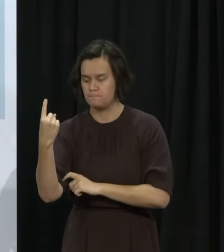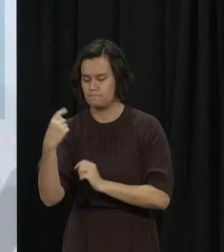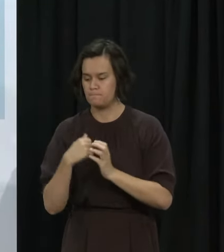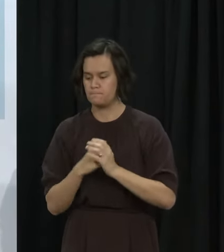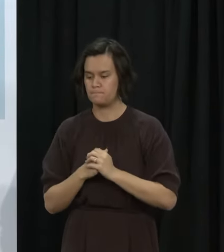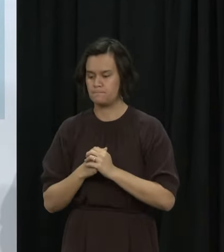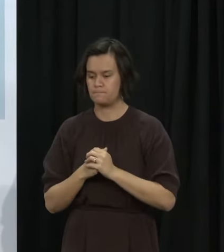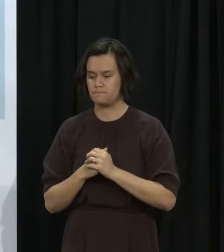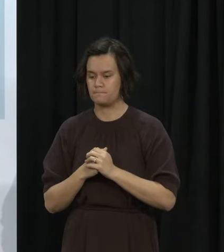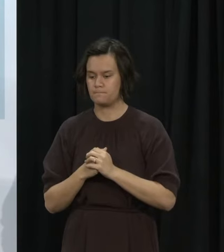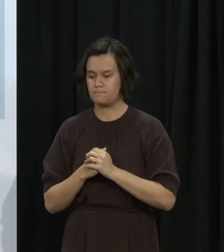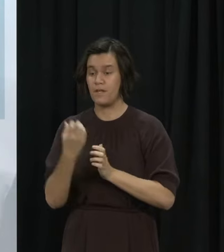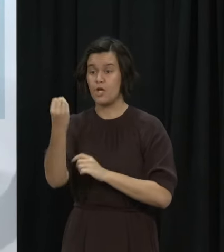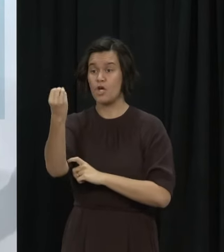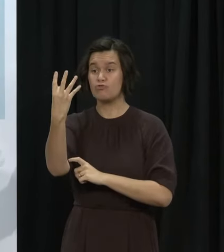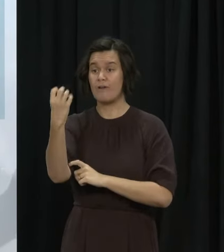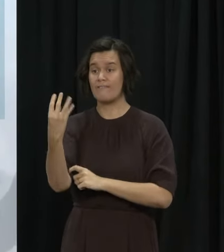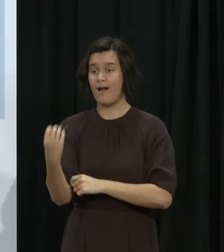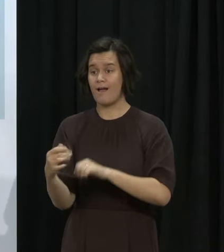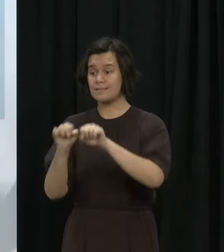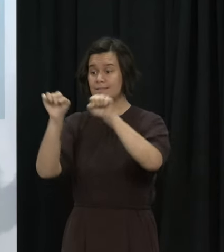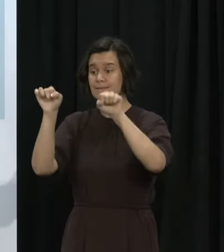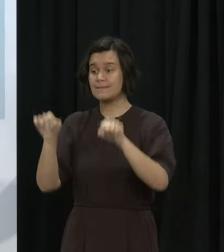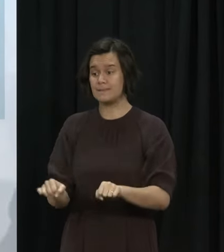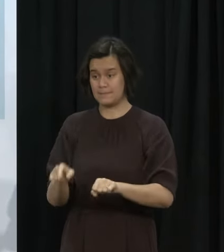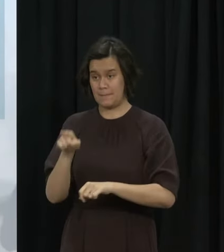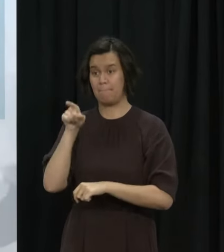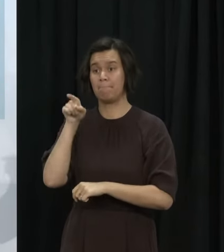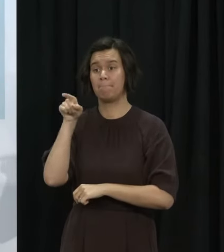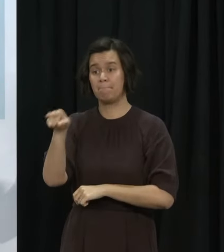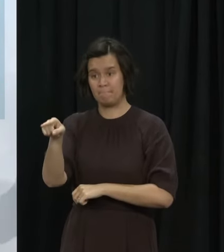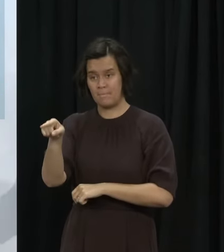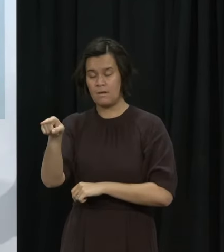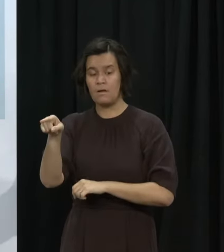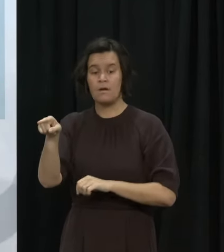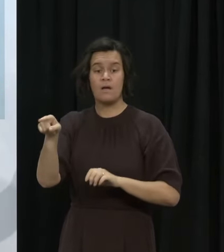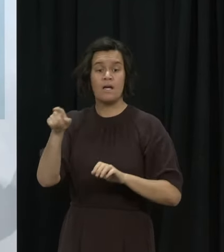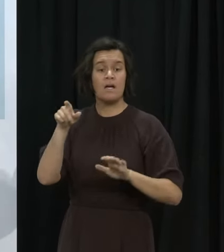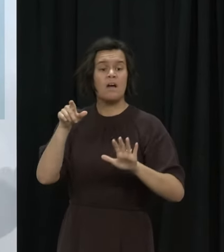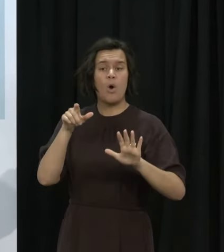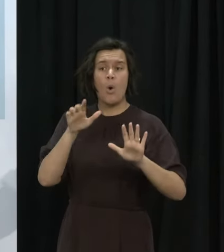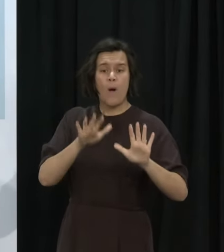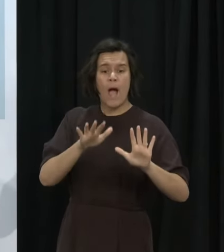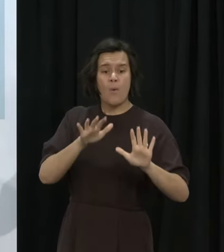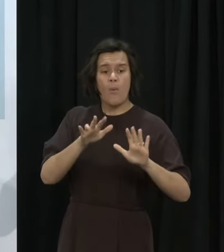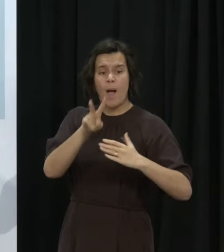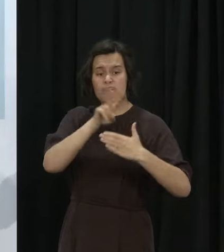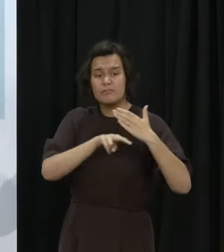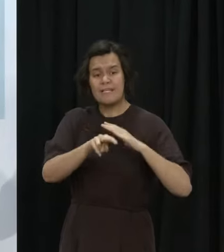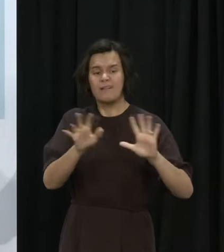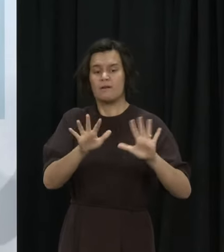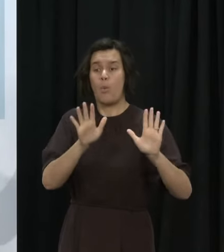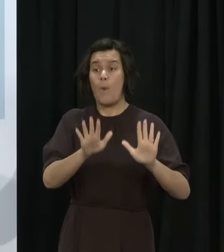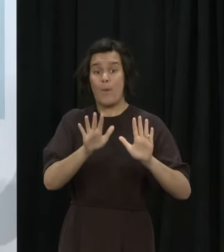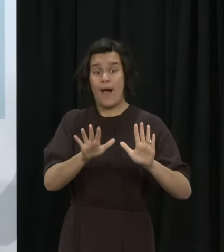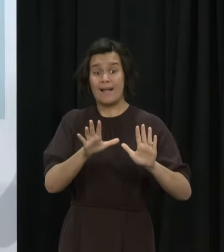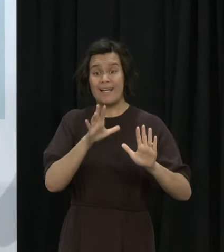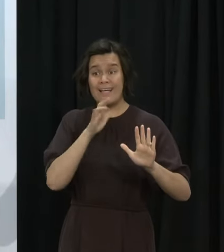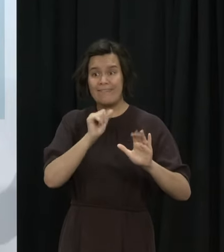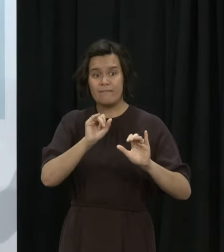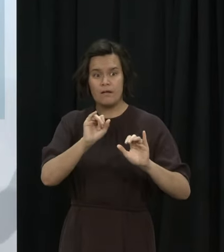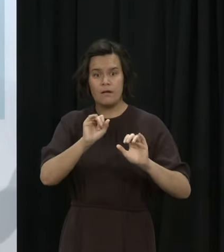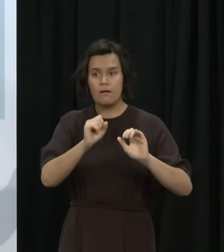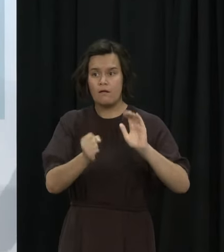we did signal that we'd be adjusting to more of a reactive stance when it came to protective measures and that we would apply those additional